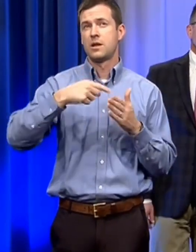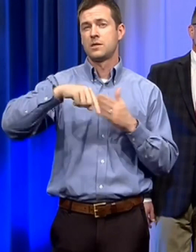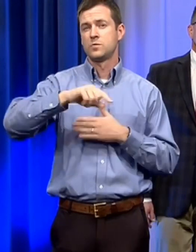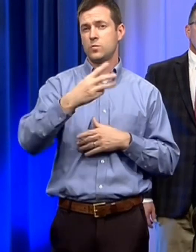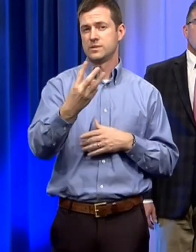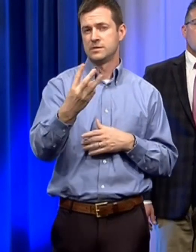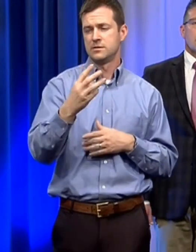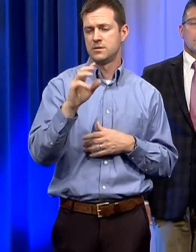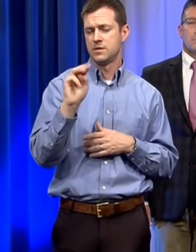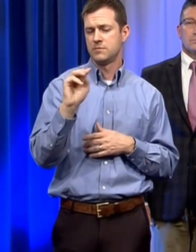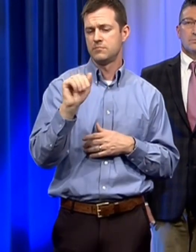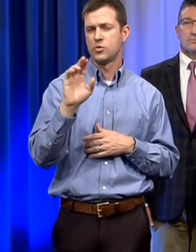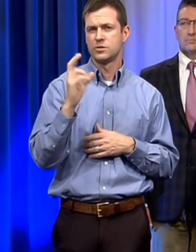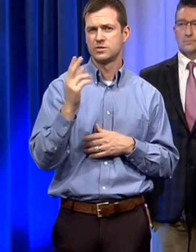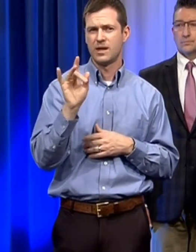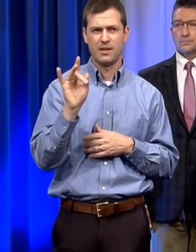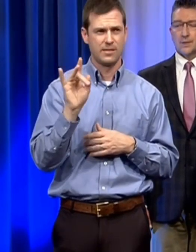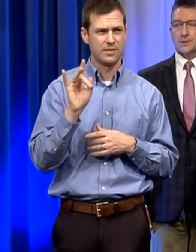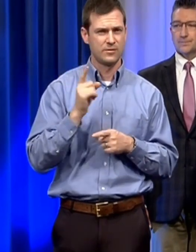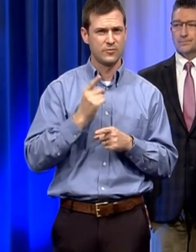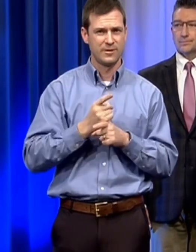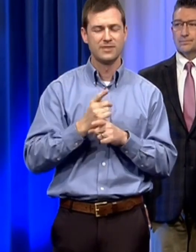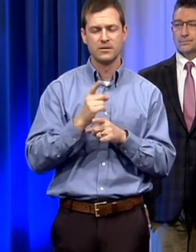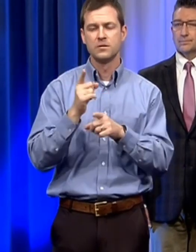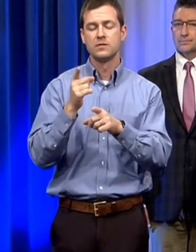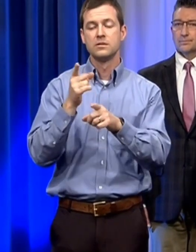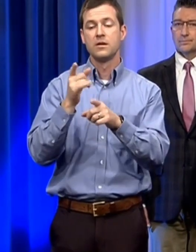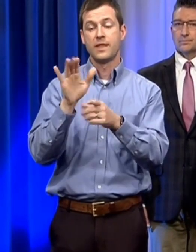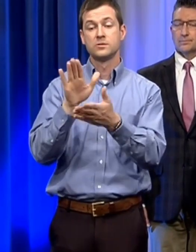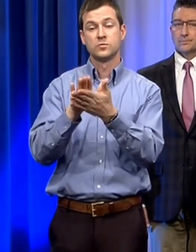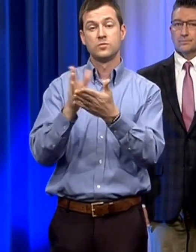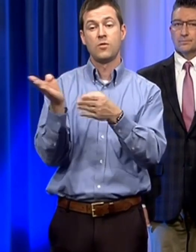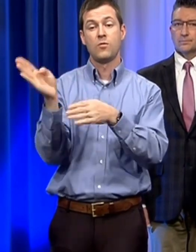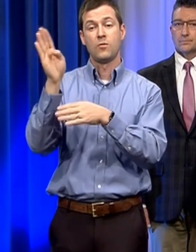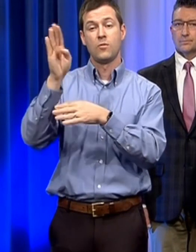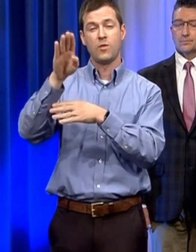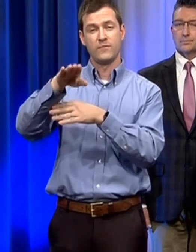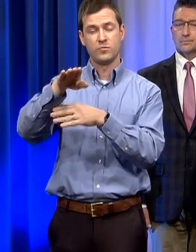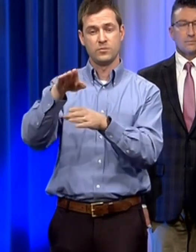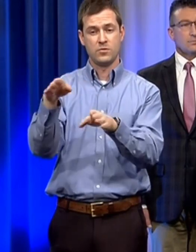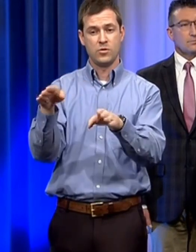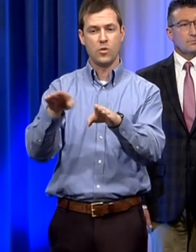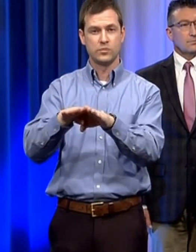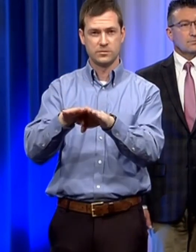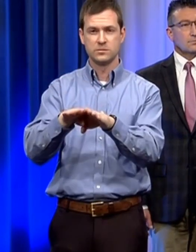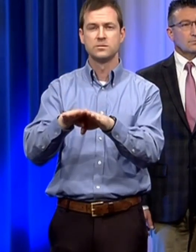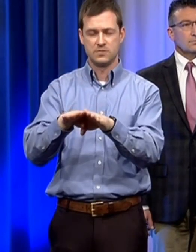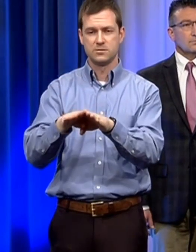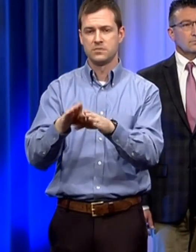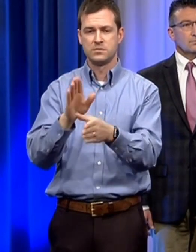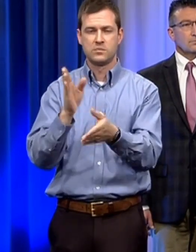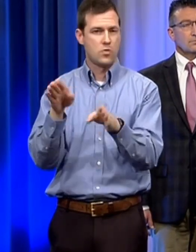18th of march i got through my day right and then we'll reopen so at the end of the day on the 18th we will close